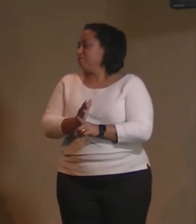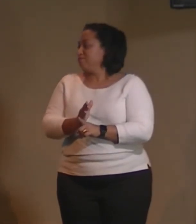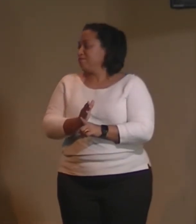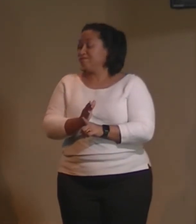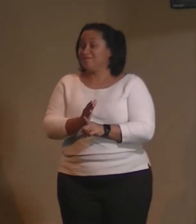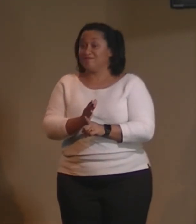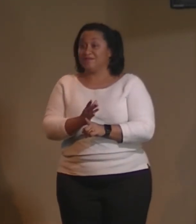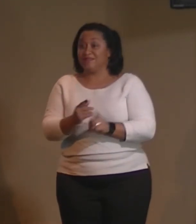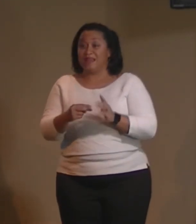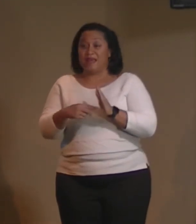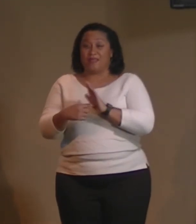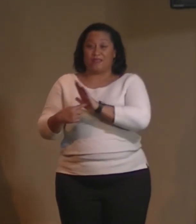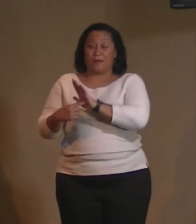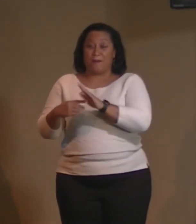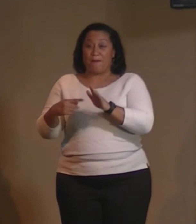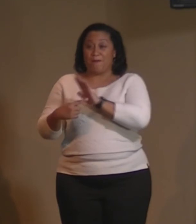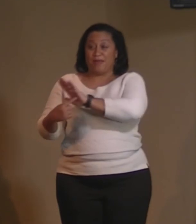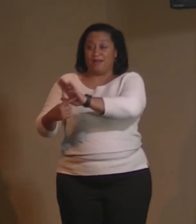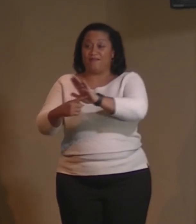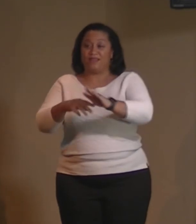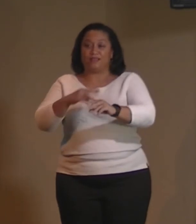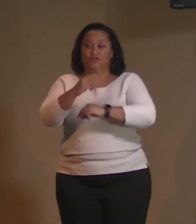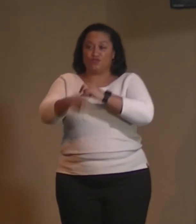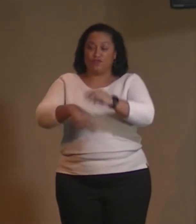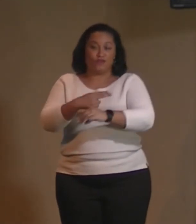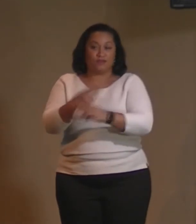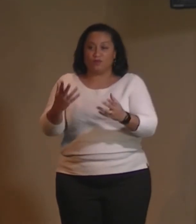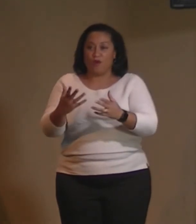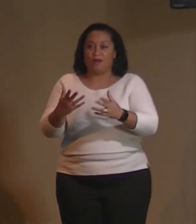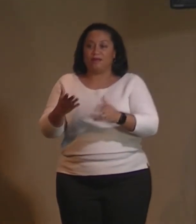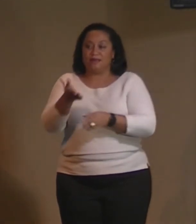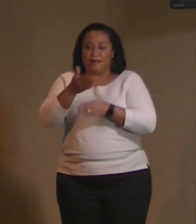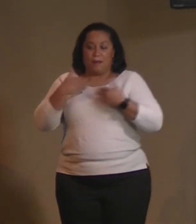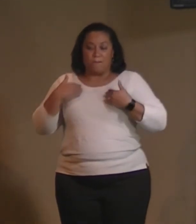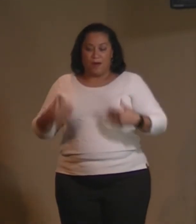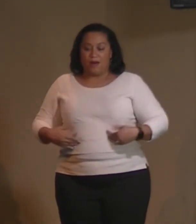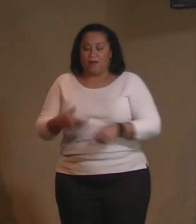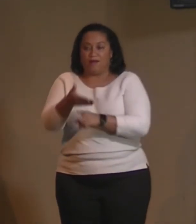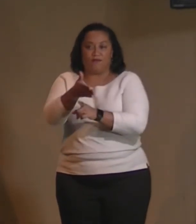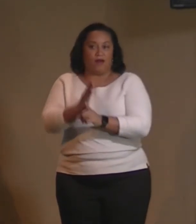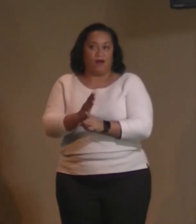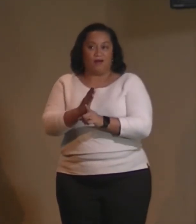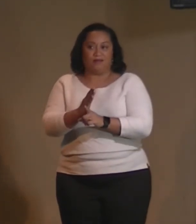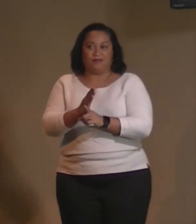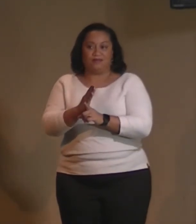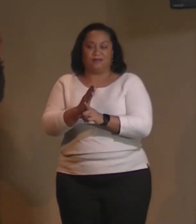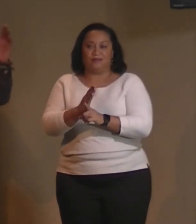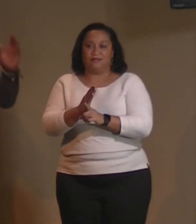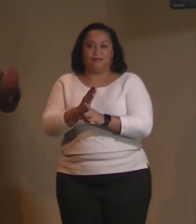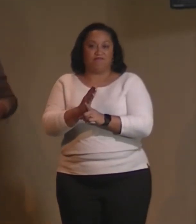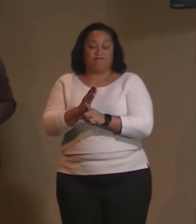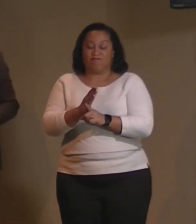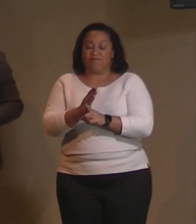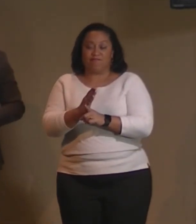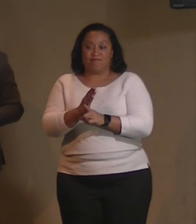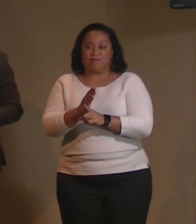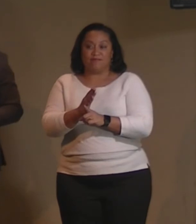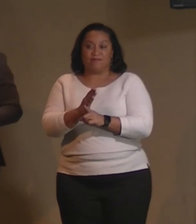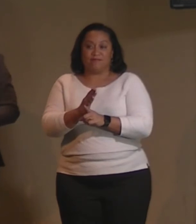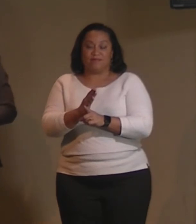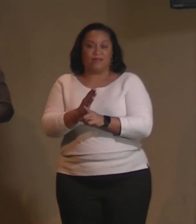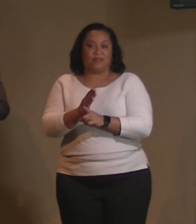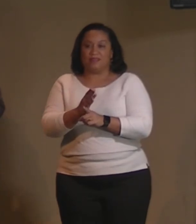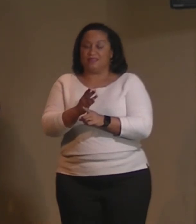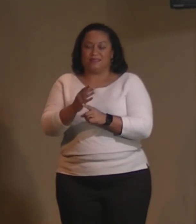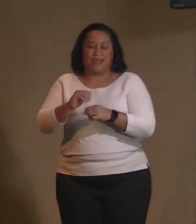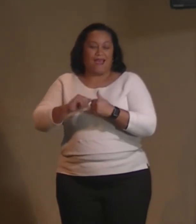The manifest universe is the body of God. It is the logical and necessary outcome, the infinite self, knowingness of God. It's